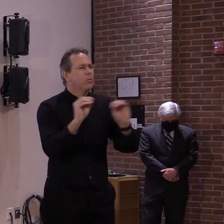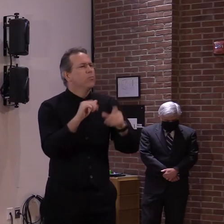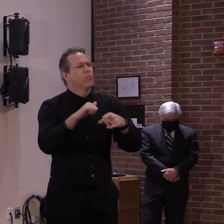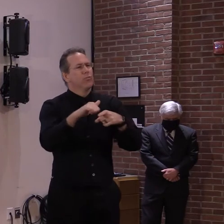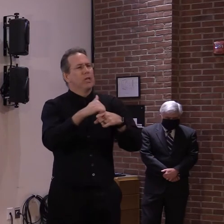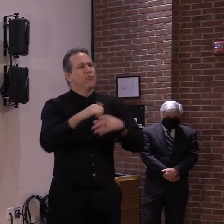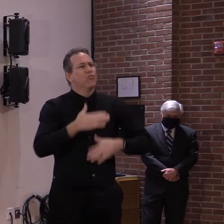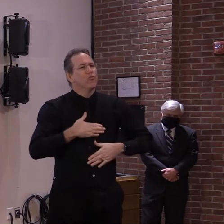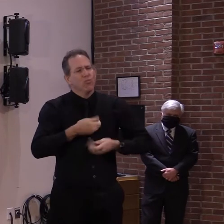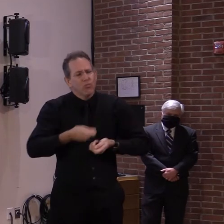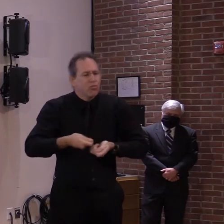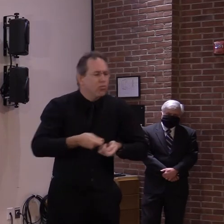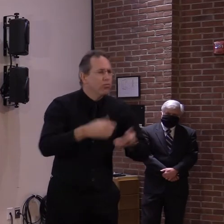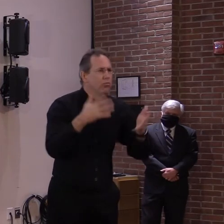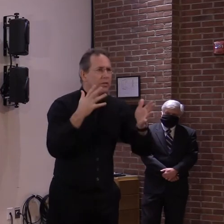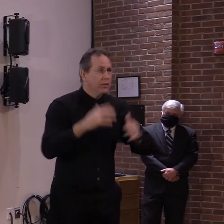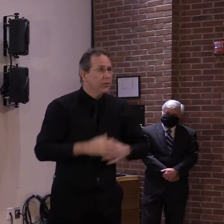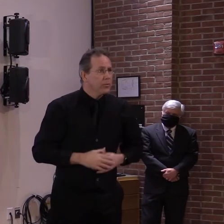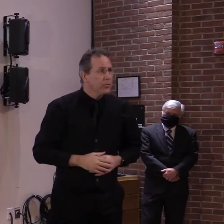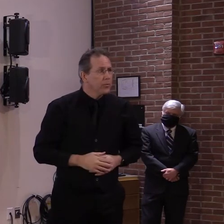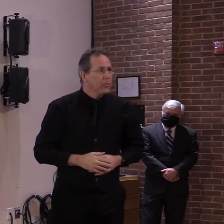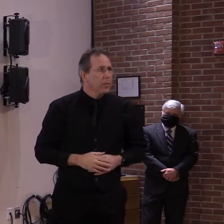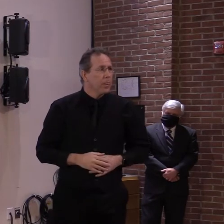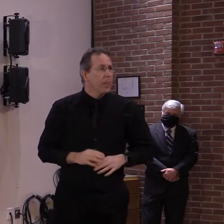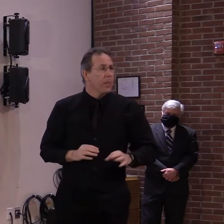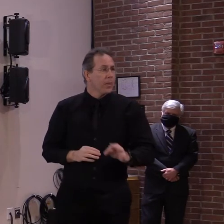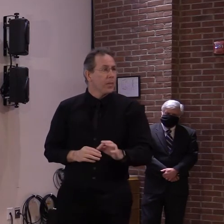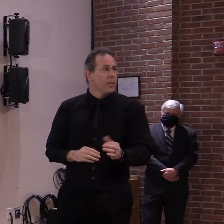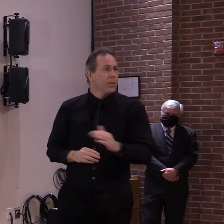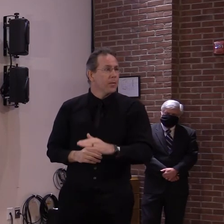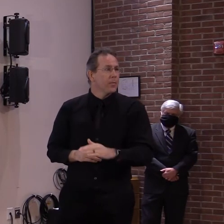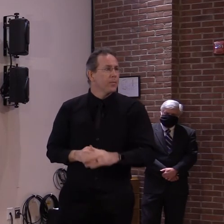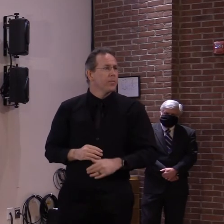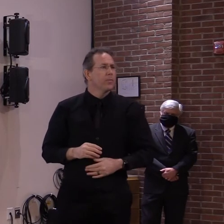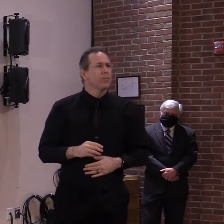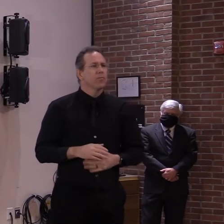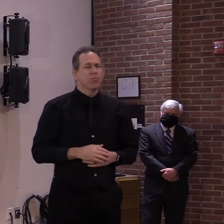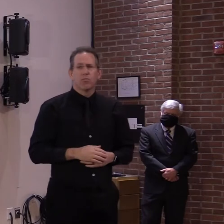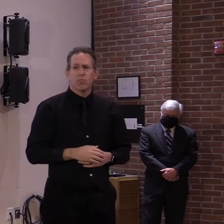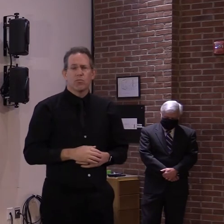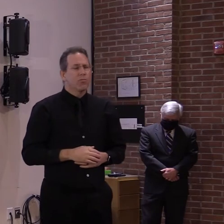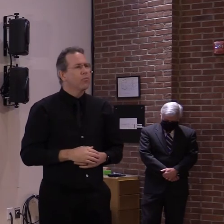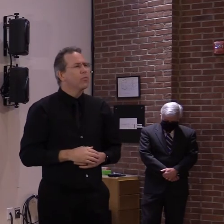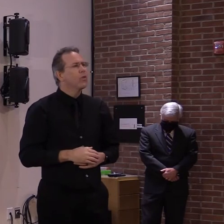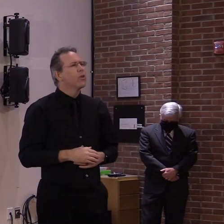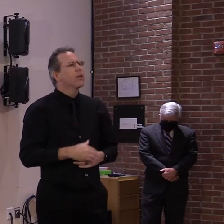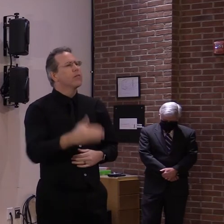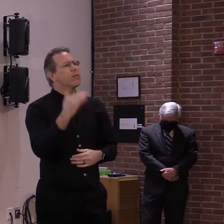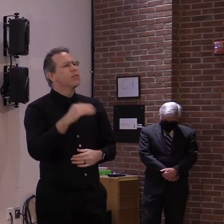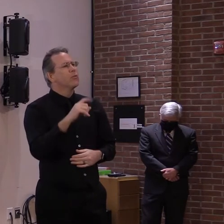Okay. Thank you. Have a great weekend, Governor and staff. Thank you. Ann Galloway, VT Digger.